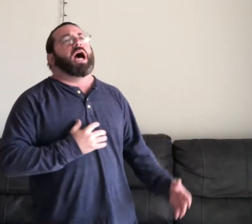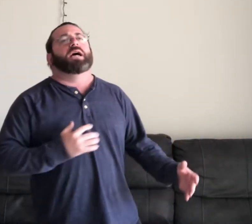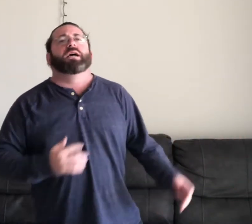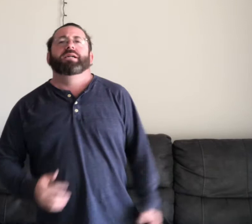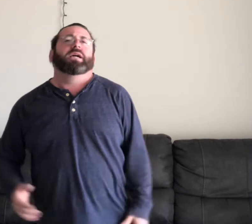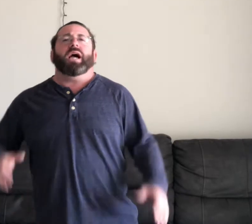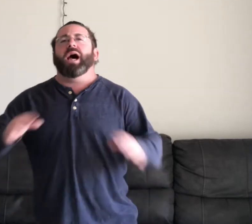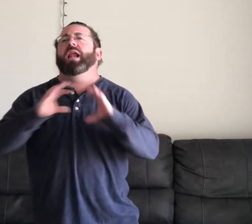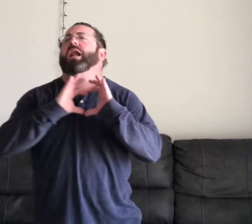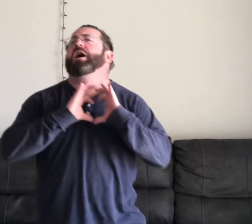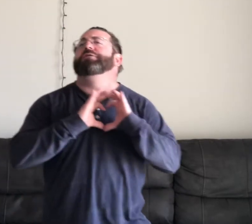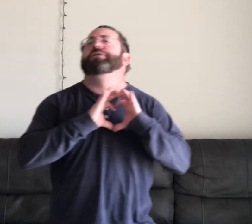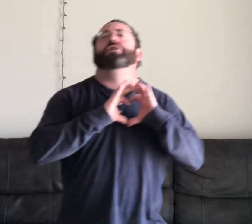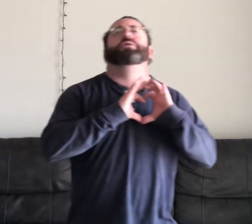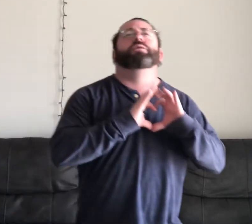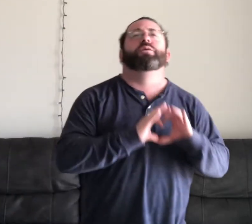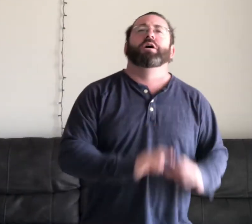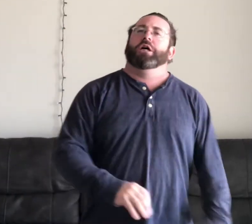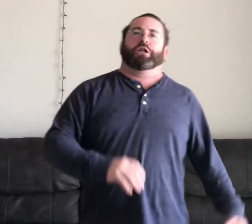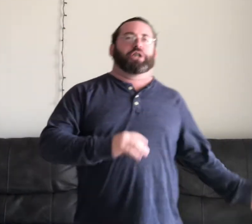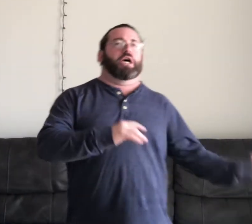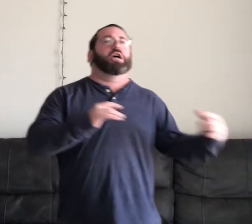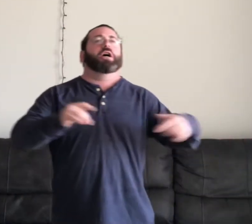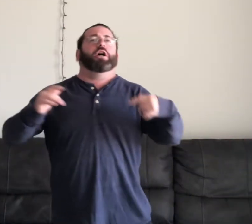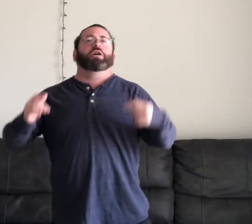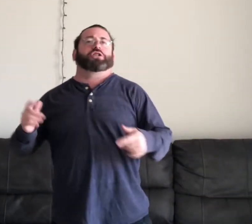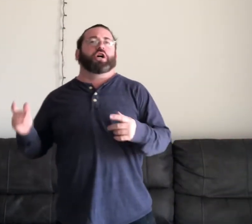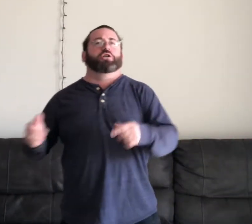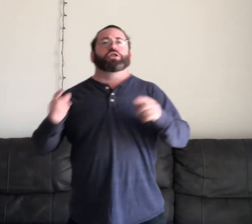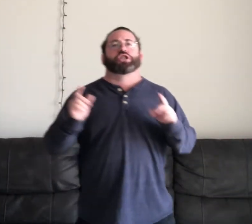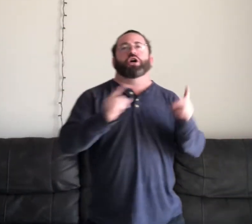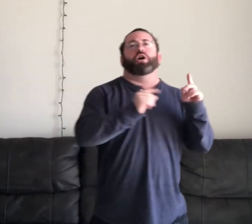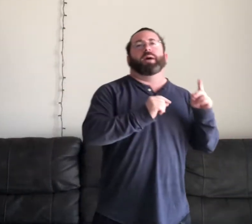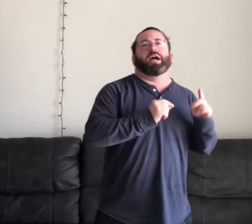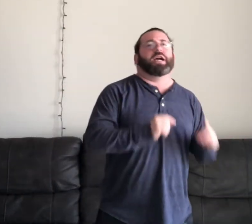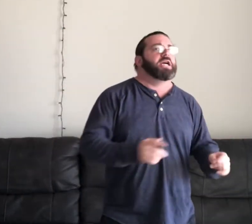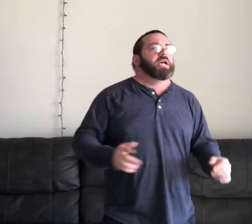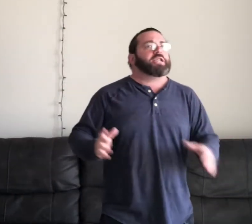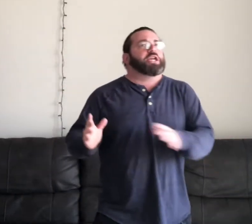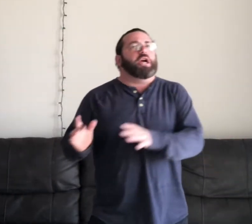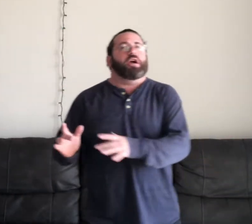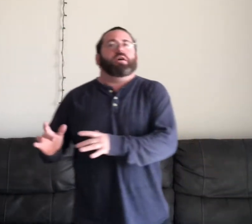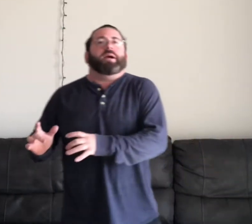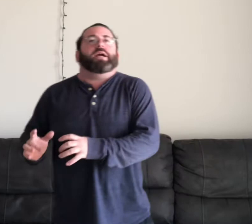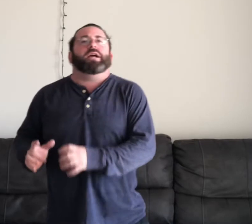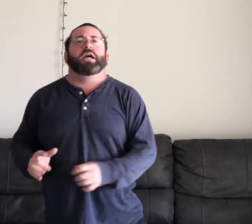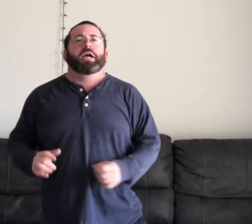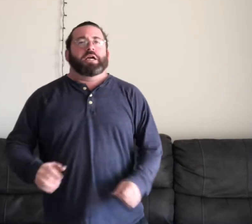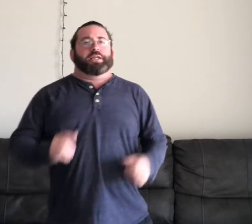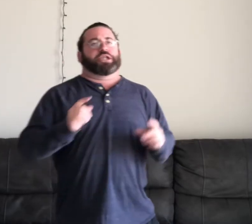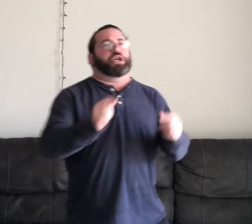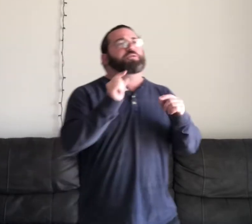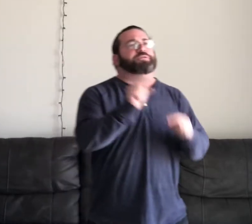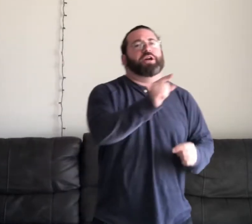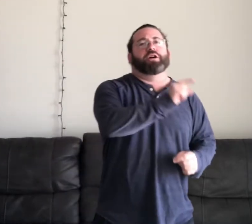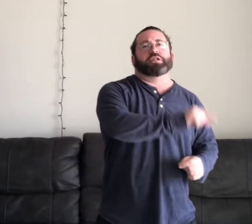I love you, girl. So show me and tell me that you feel the